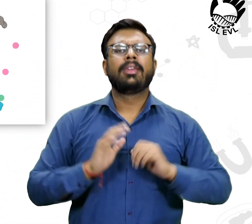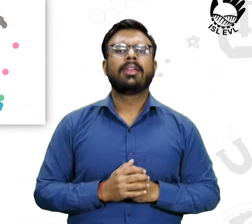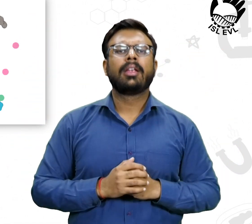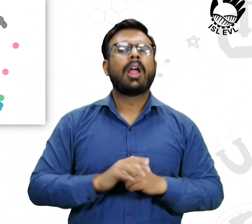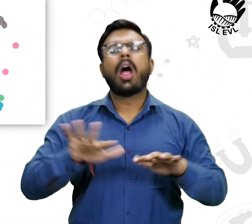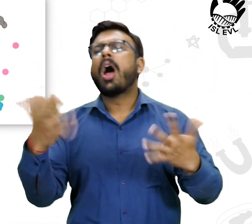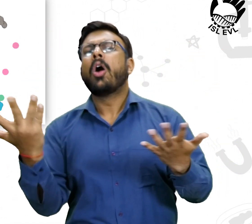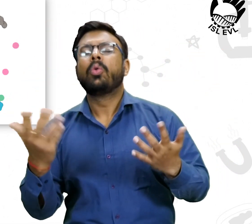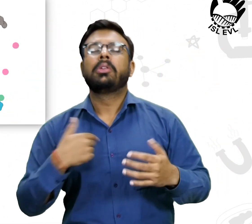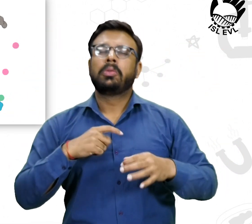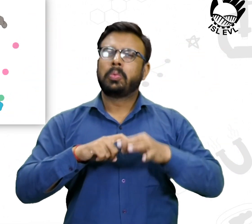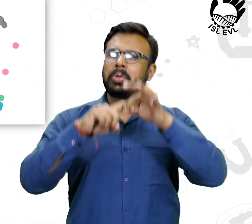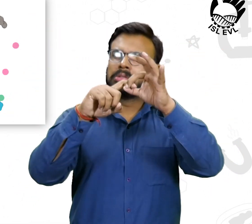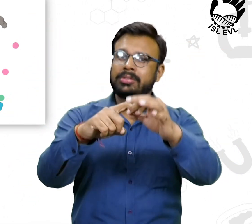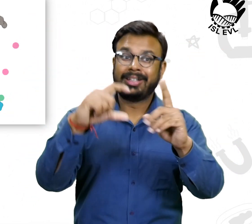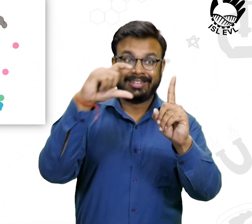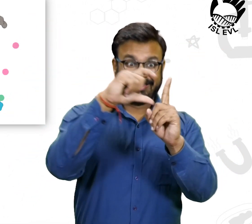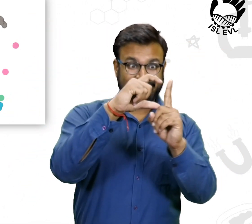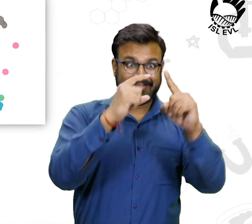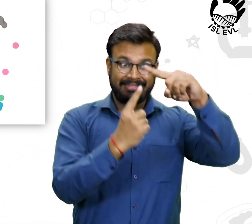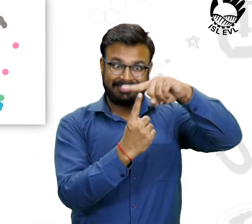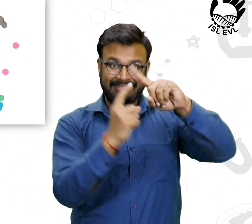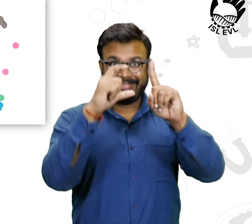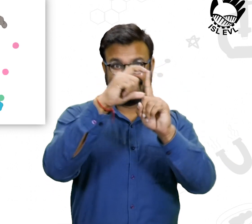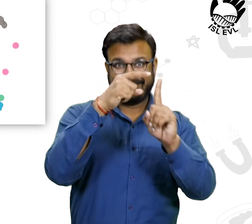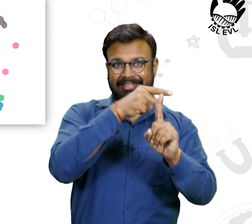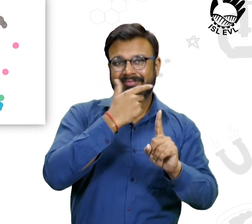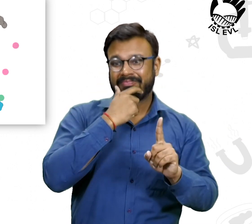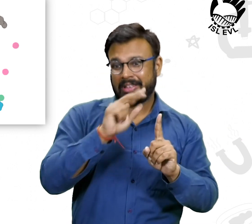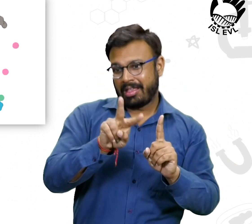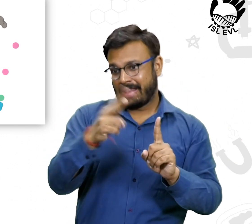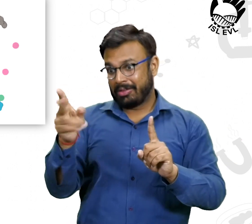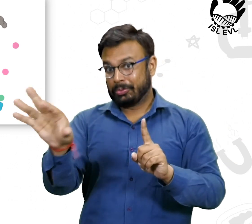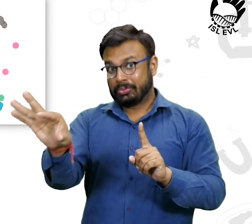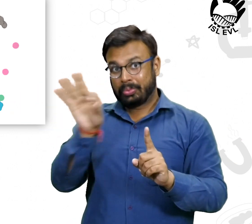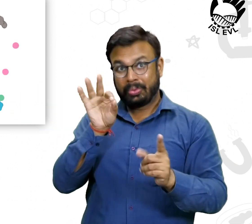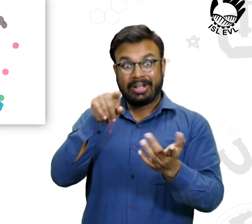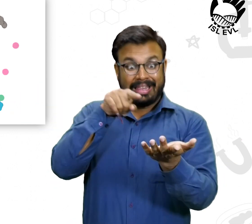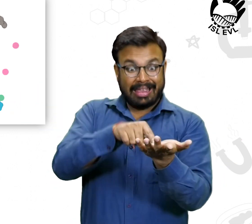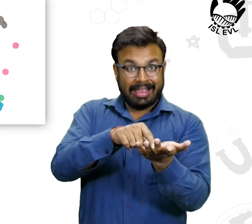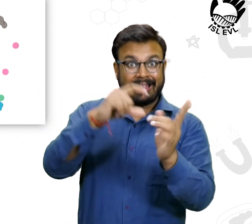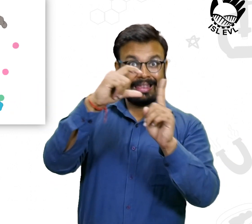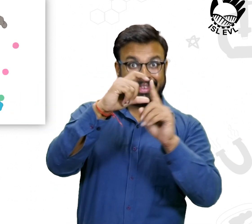Would DTD choose differently had it been made of D amino acids?